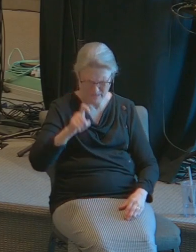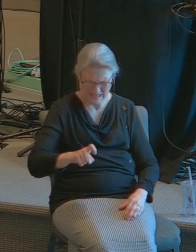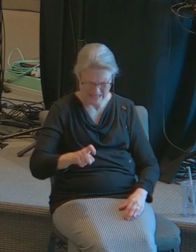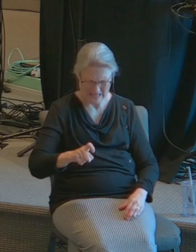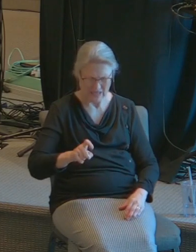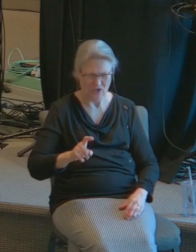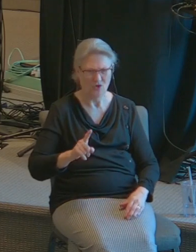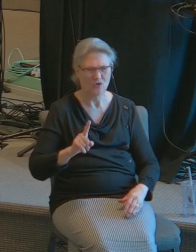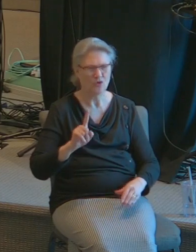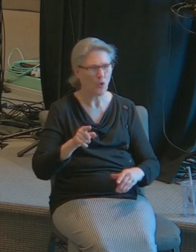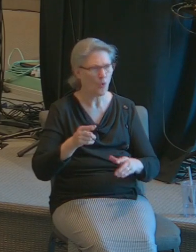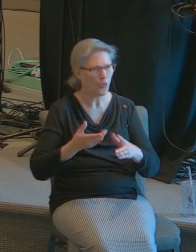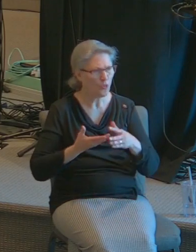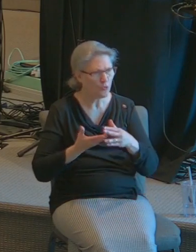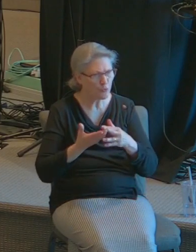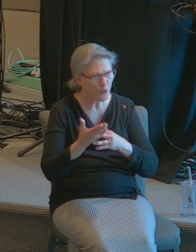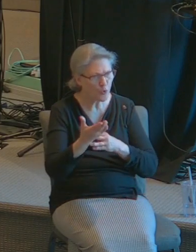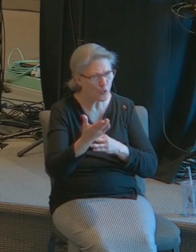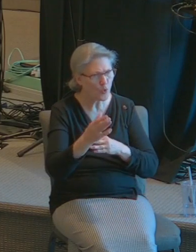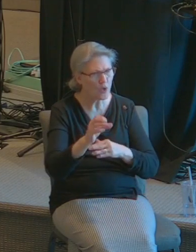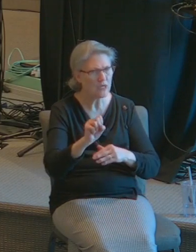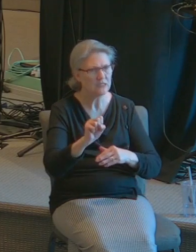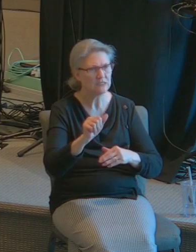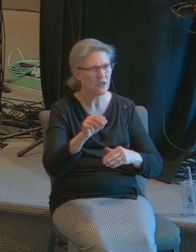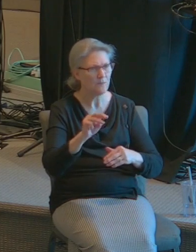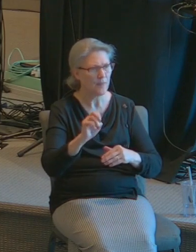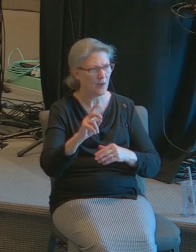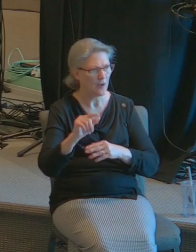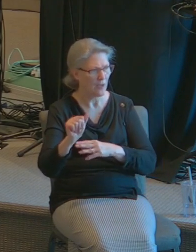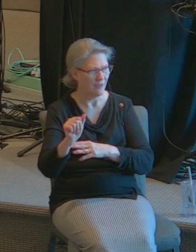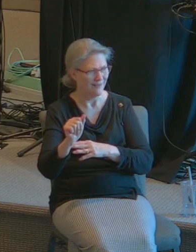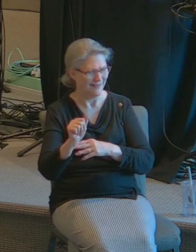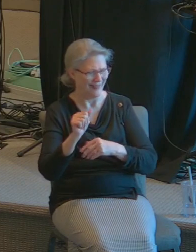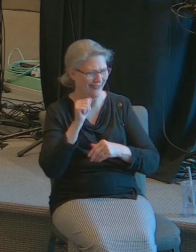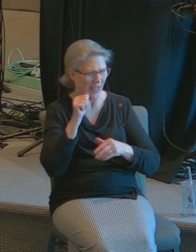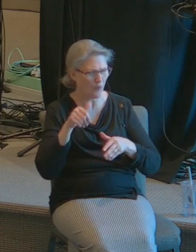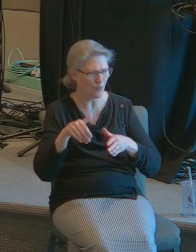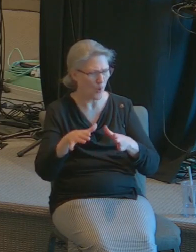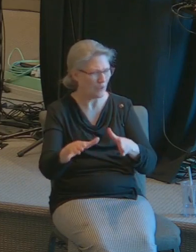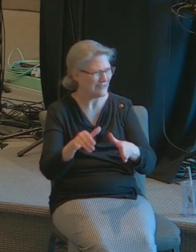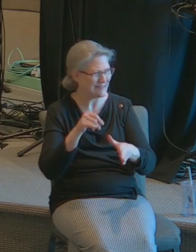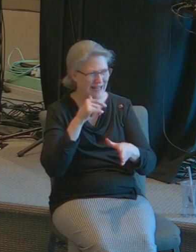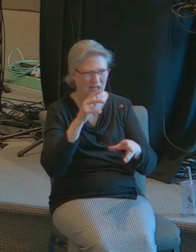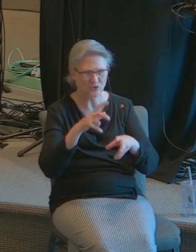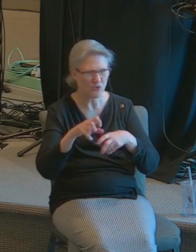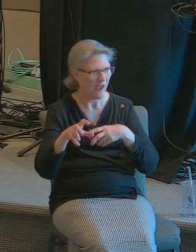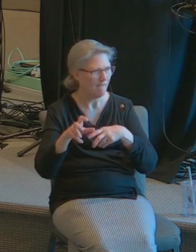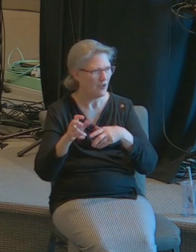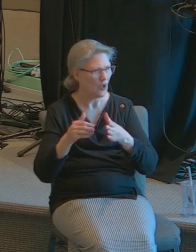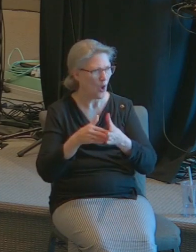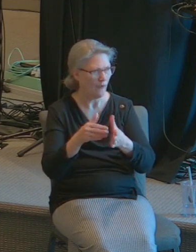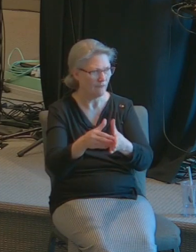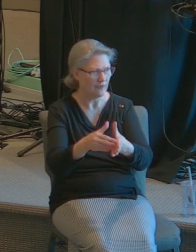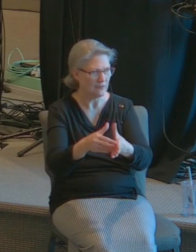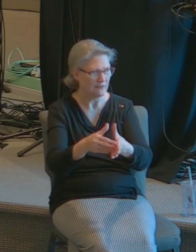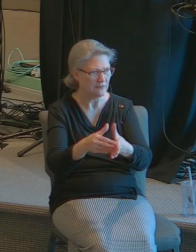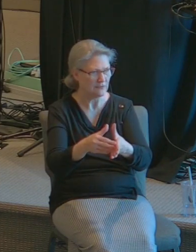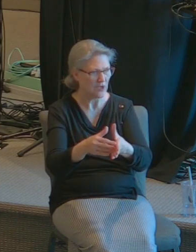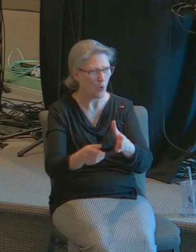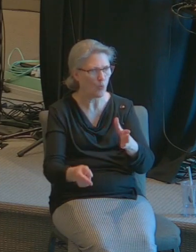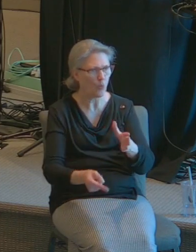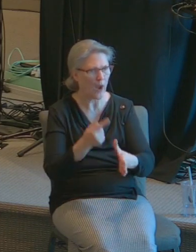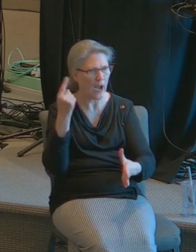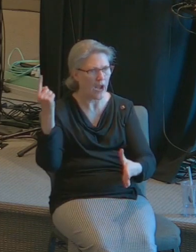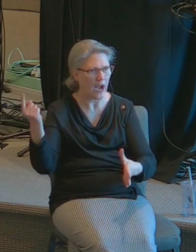it's because nobody else went that way there was a separation between the Samaritans and